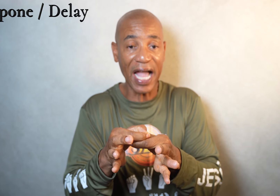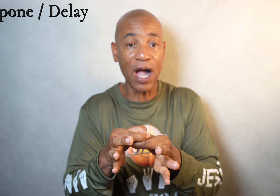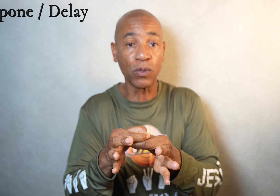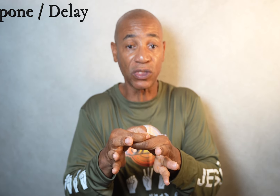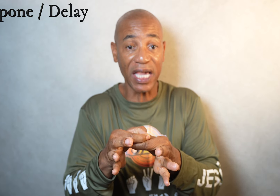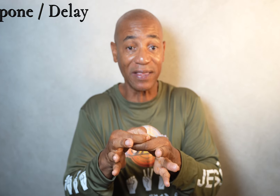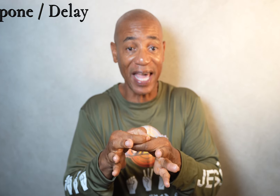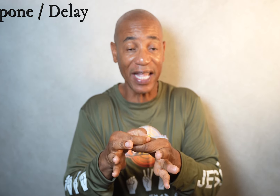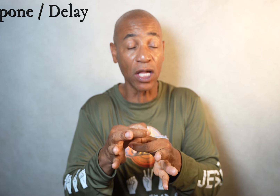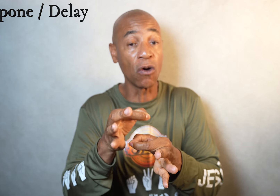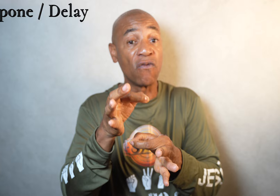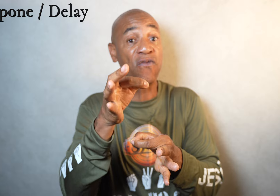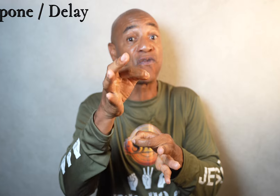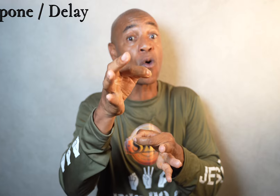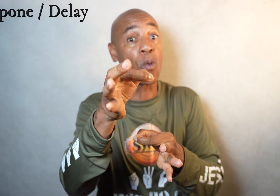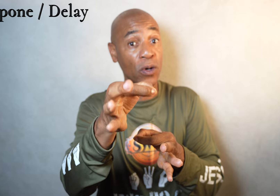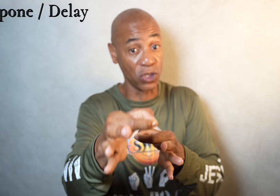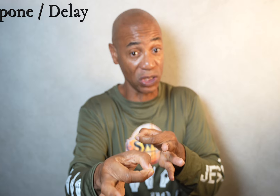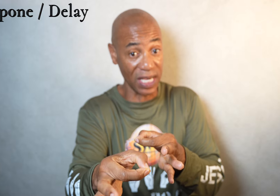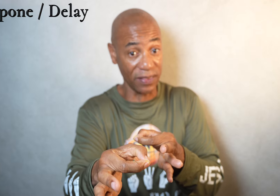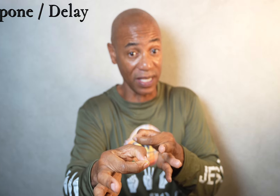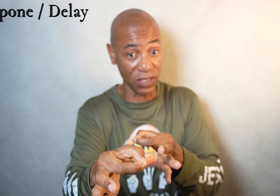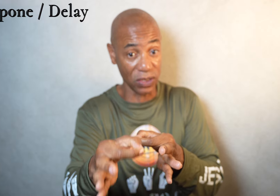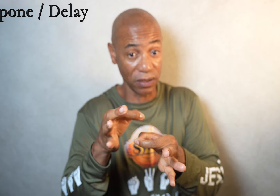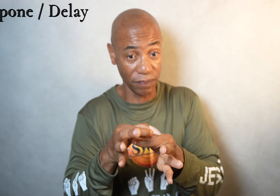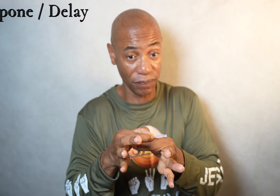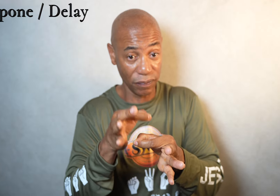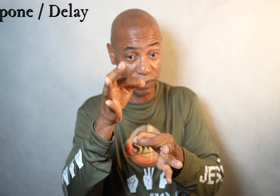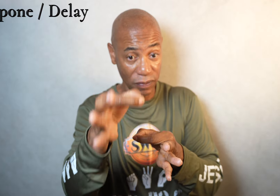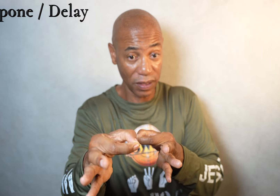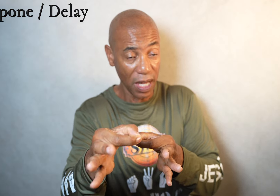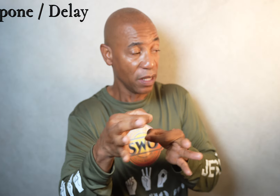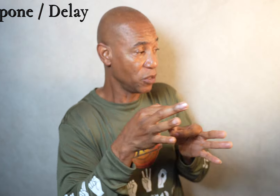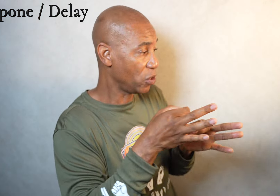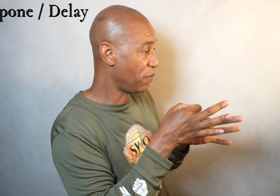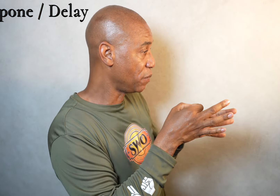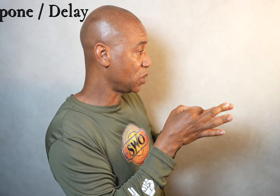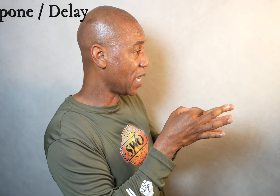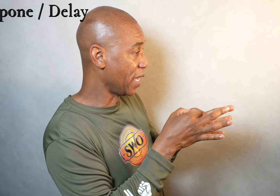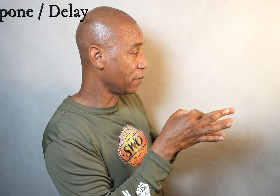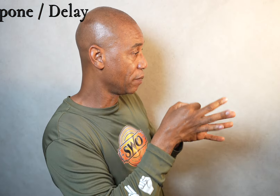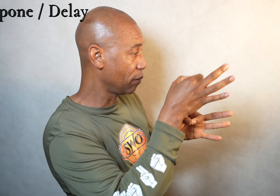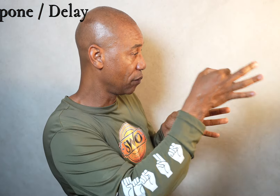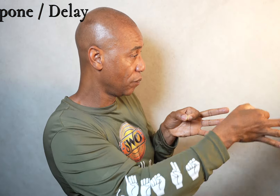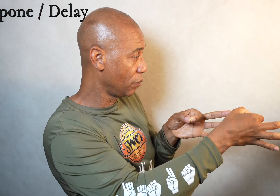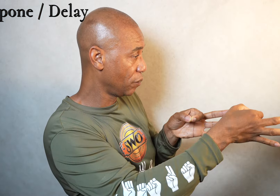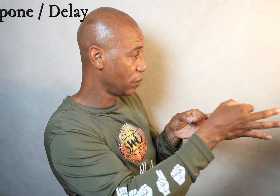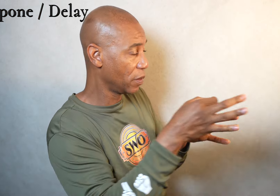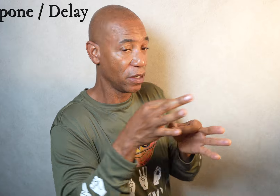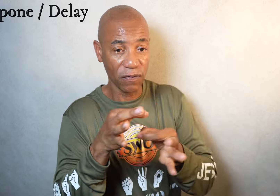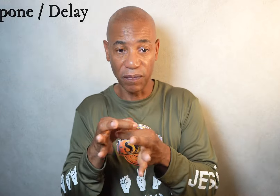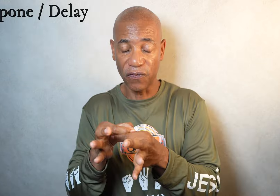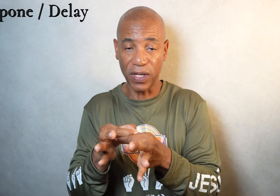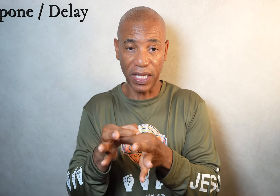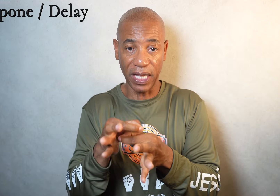I will take that and go forward, just like this. Let show you that from the side. From the front again.